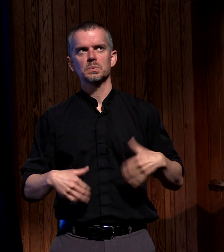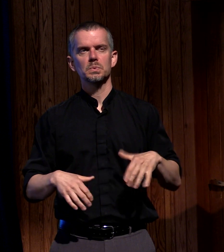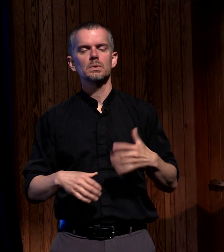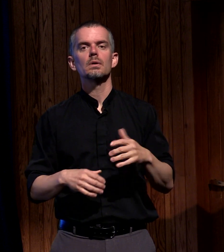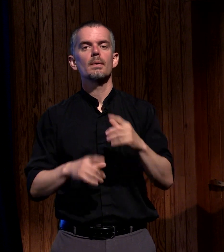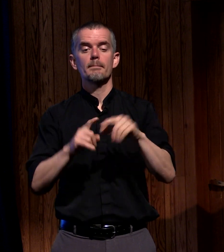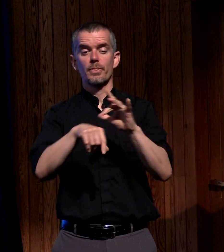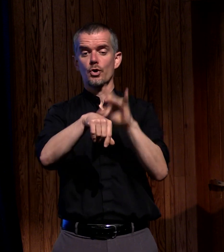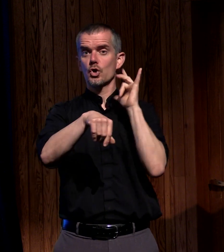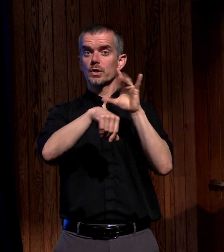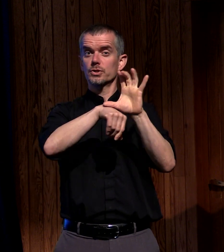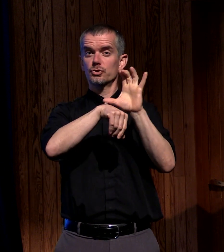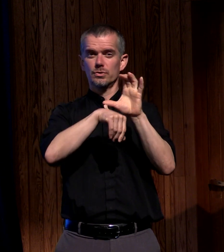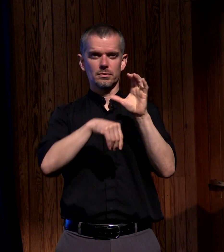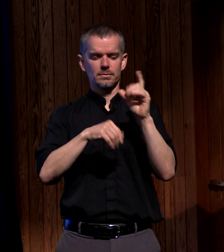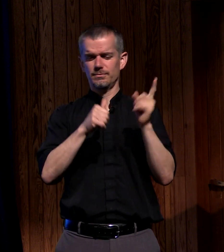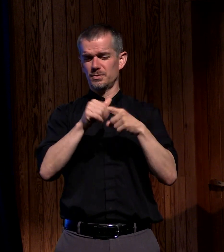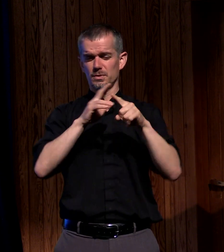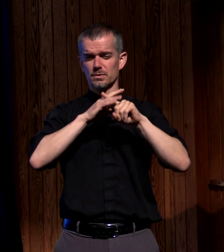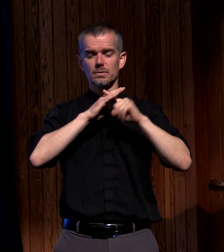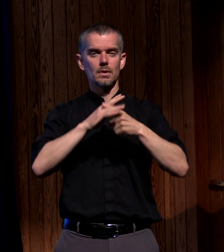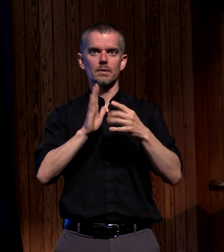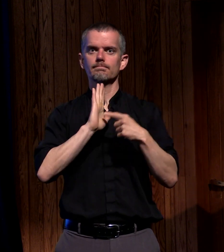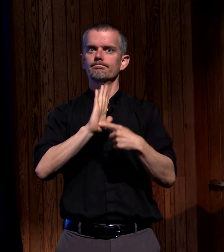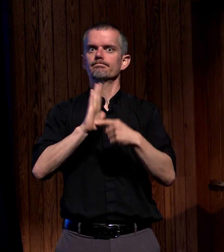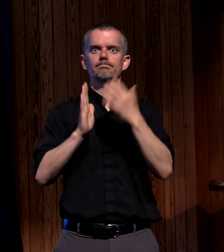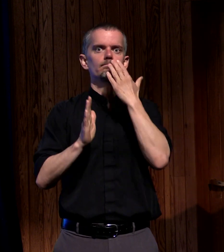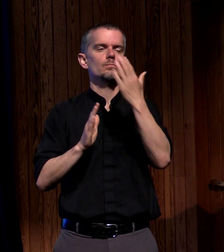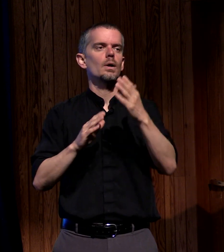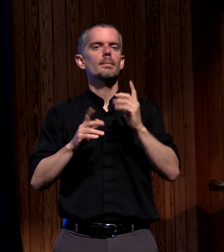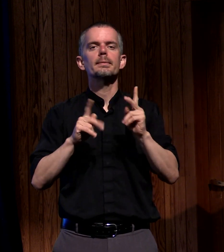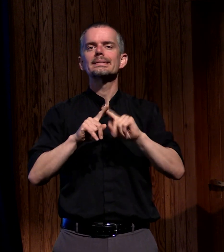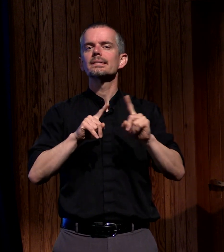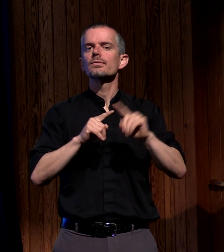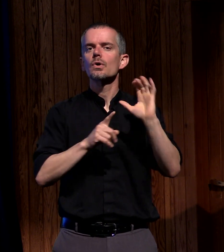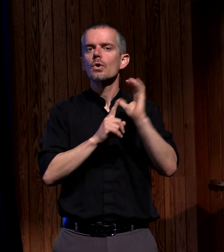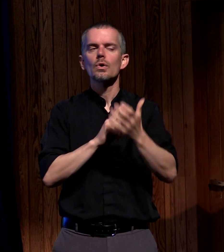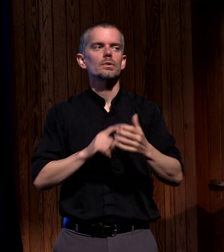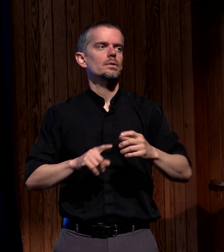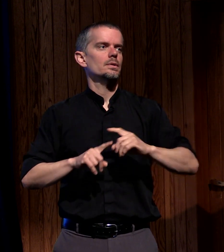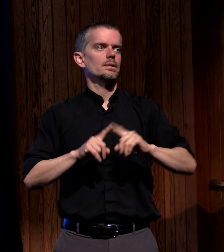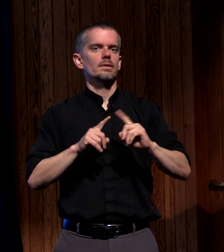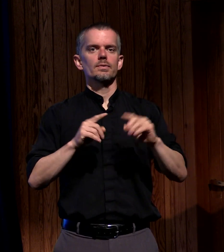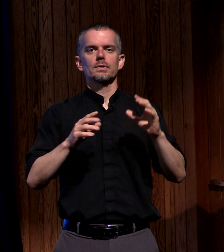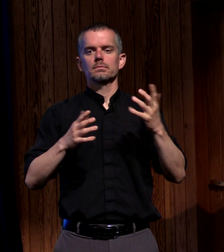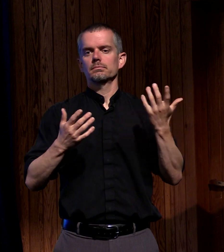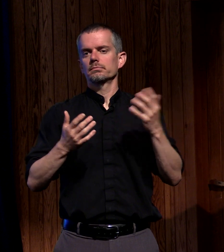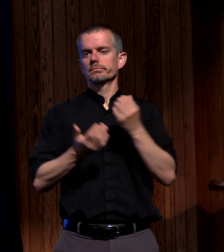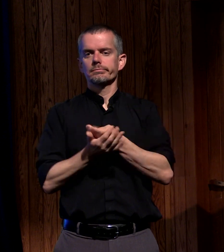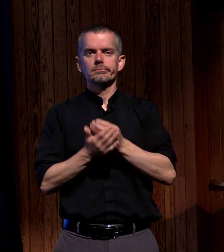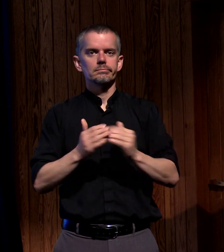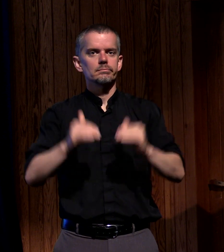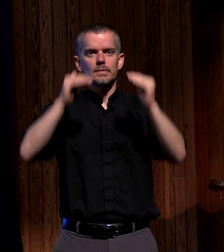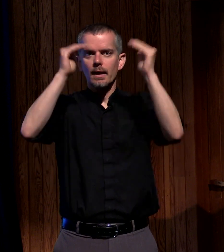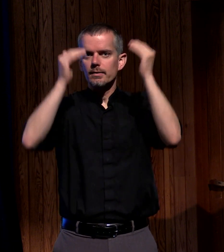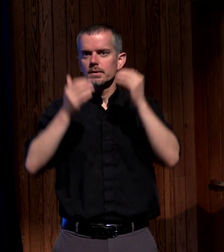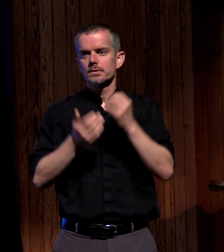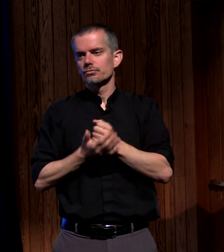church modeled this so well people from different cultures people from different socioeconomic levels people of different